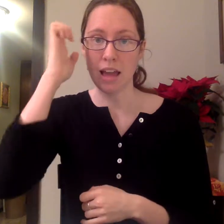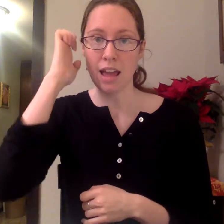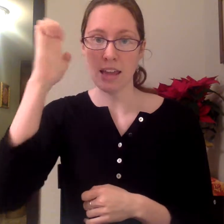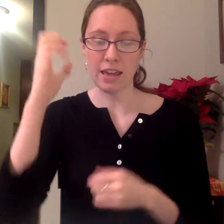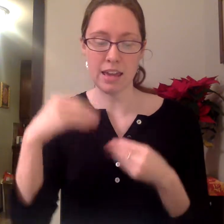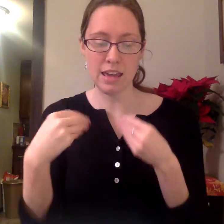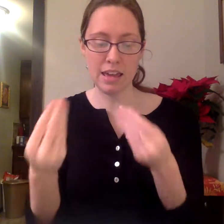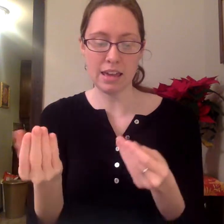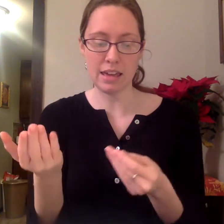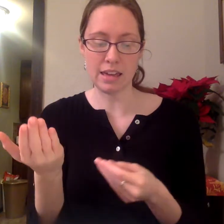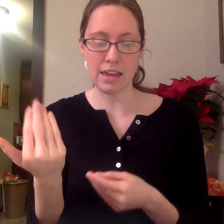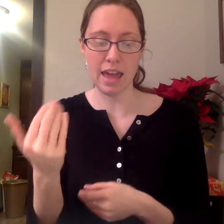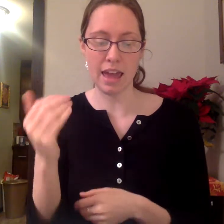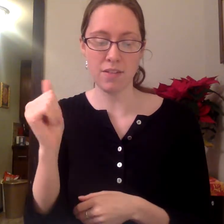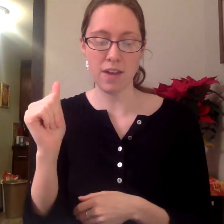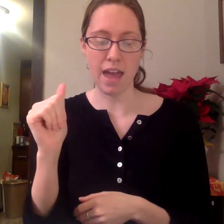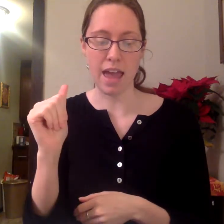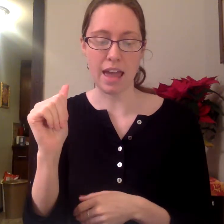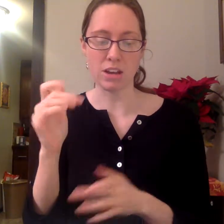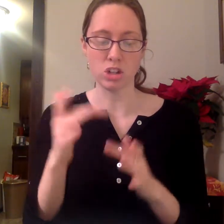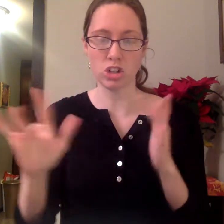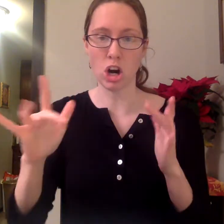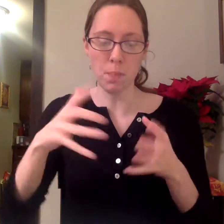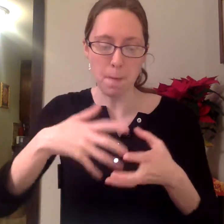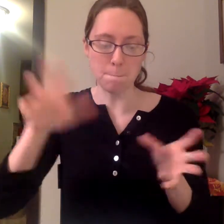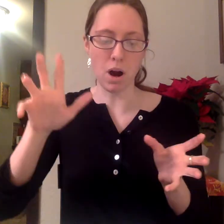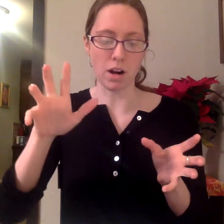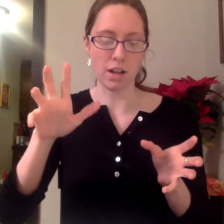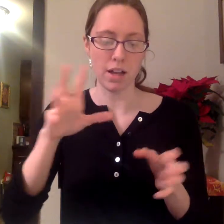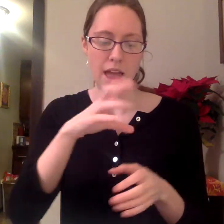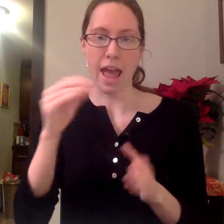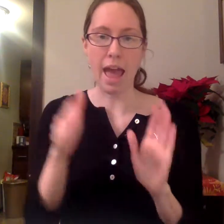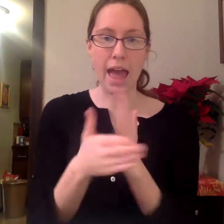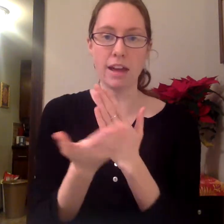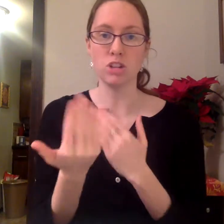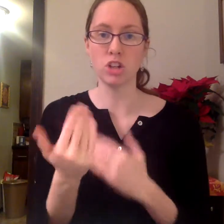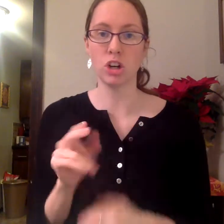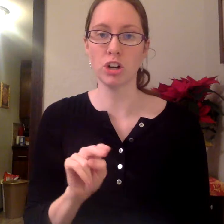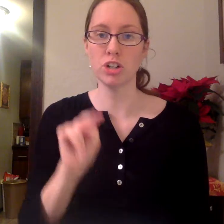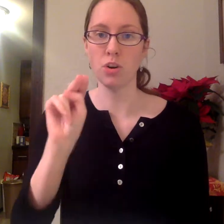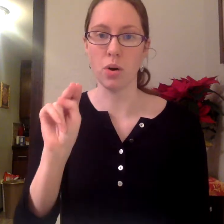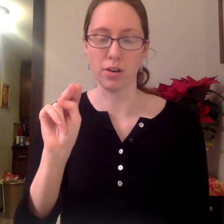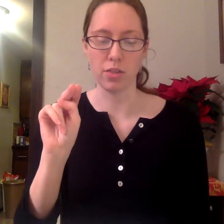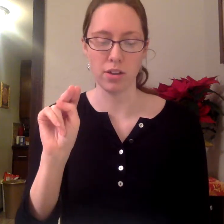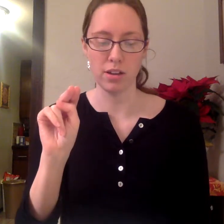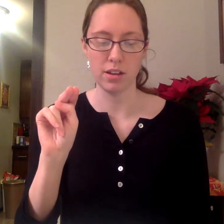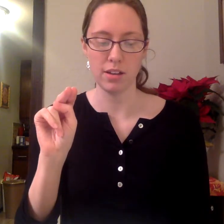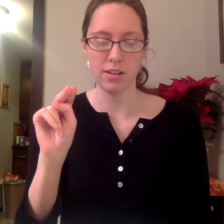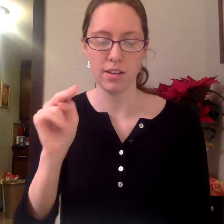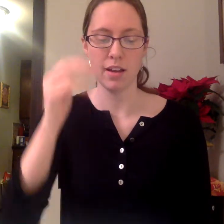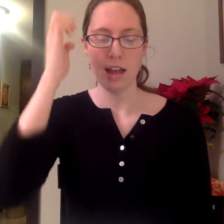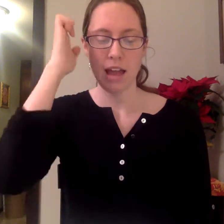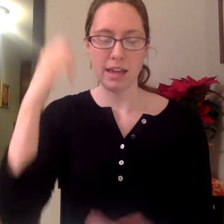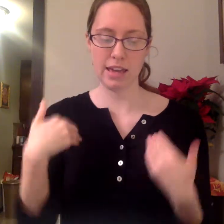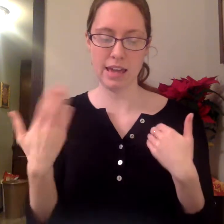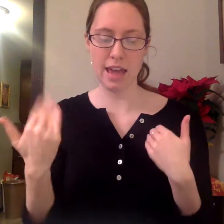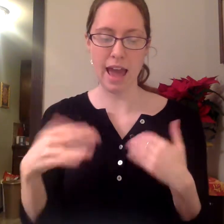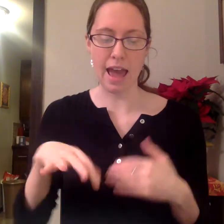he gave a sharp bark and turned north. He had